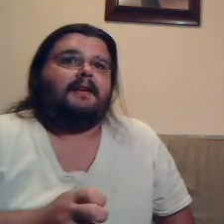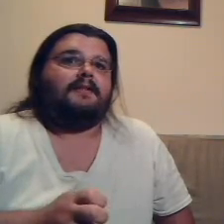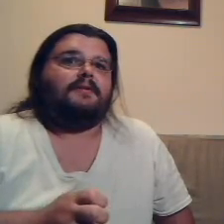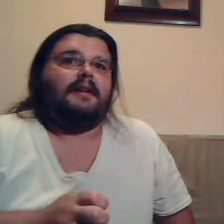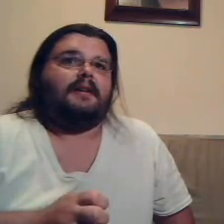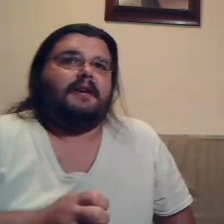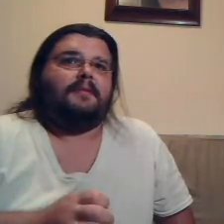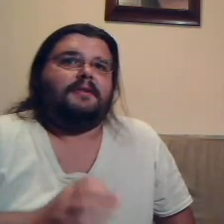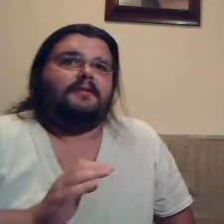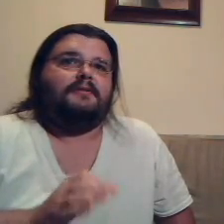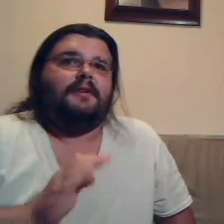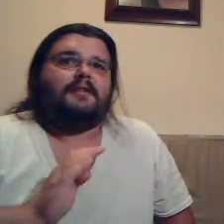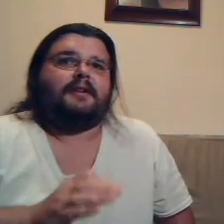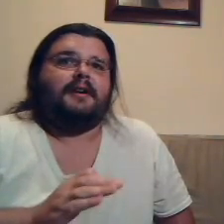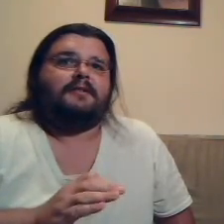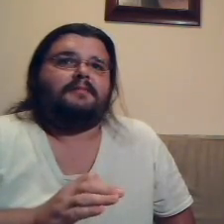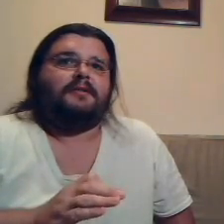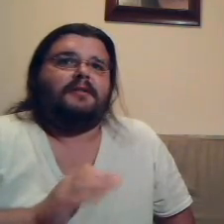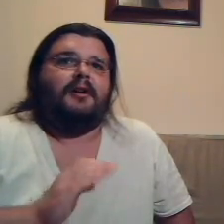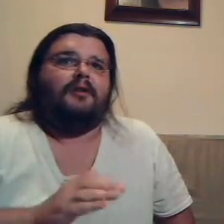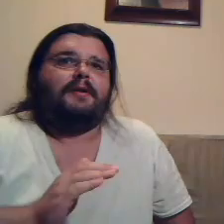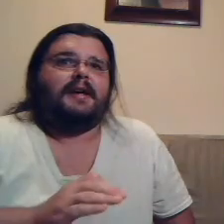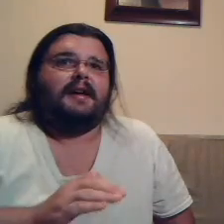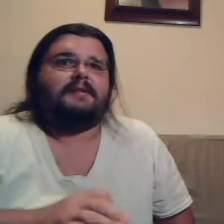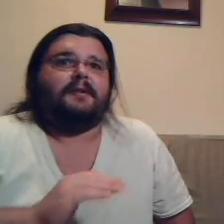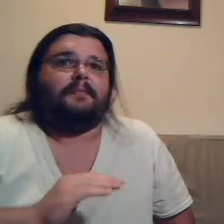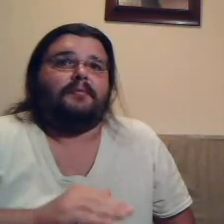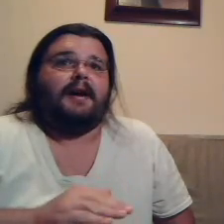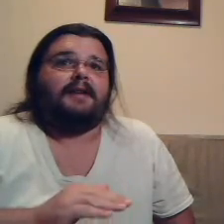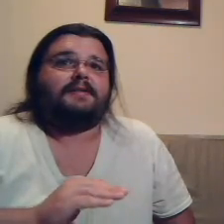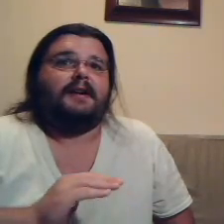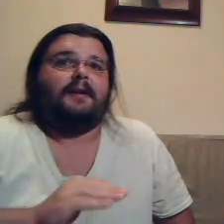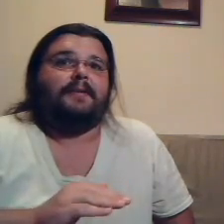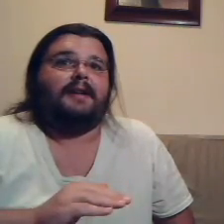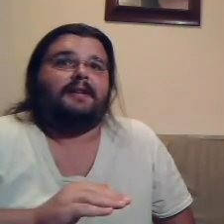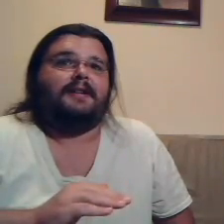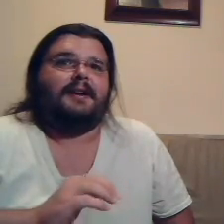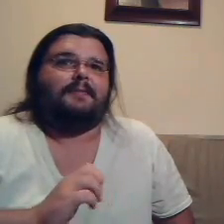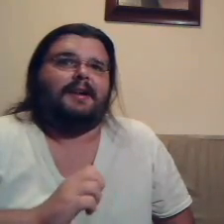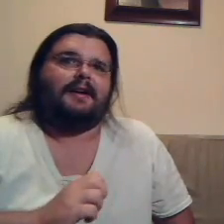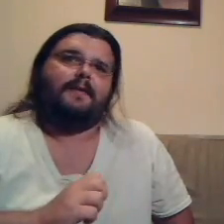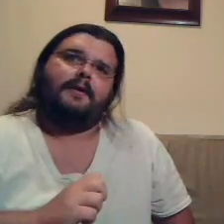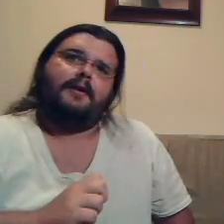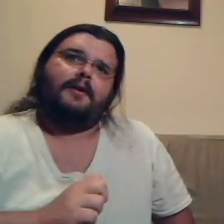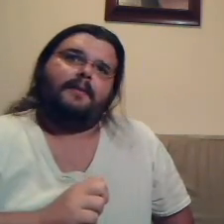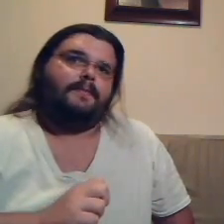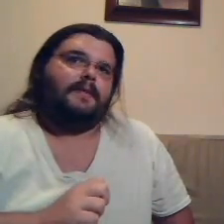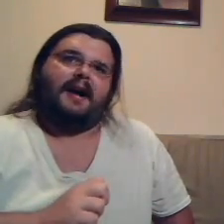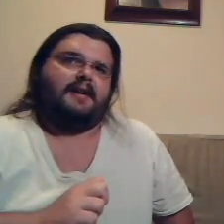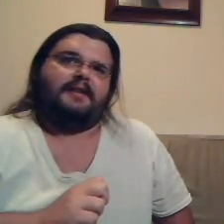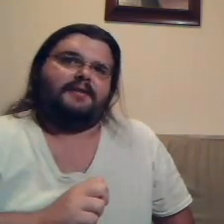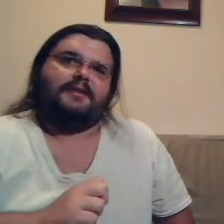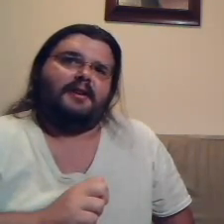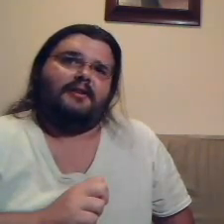She's like, yeah, but don't you think the customer always has the brightest opinion? And I'm like, not necessarily.